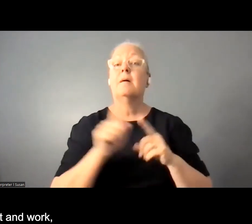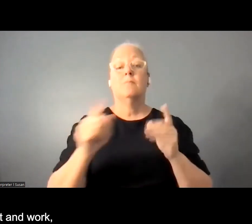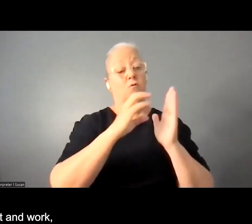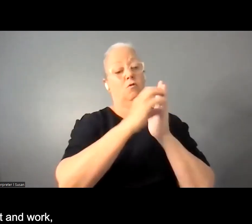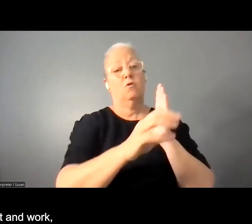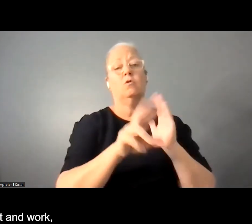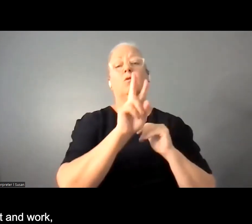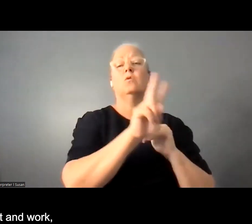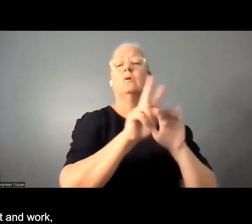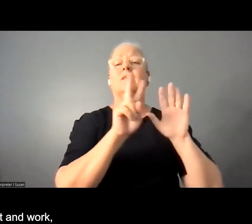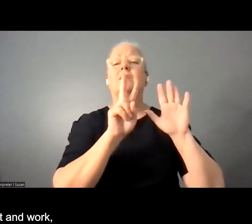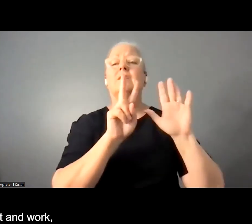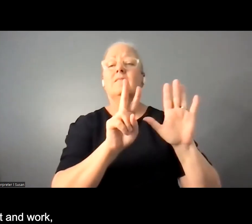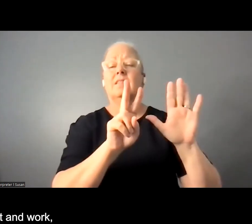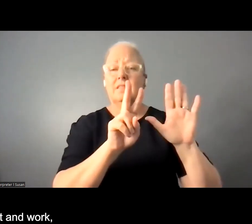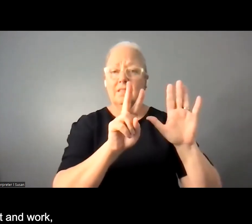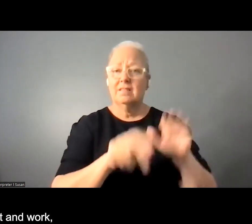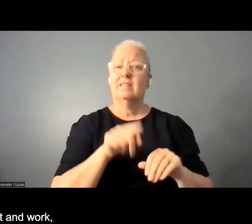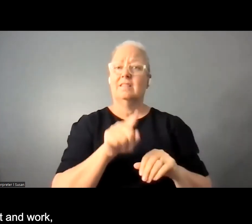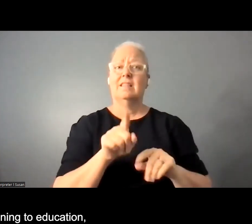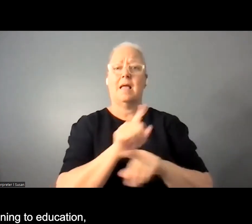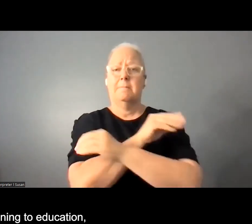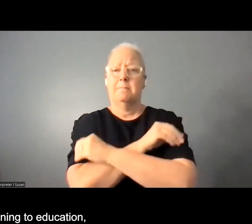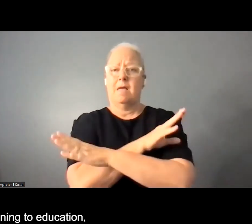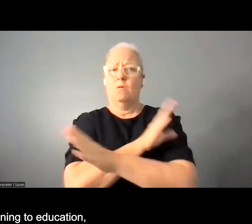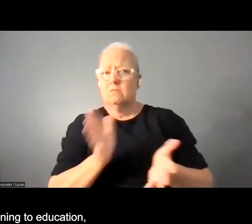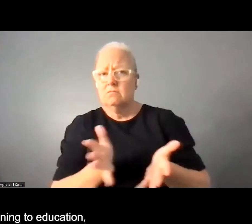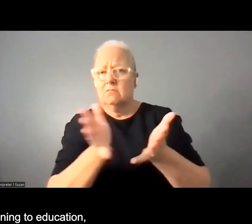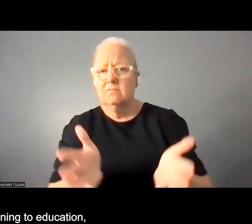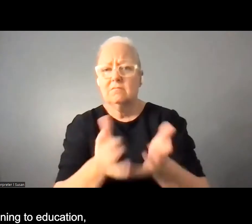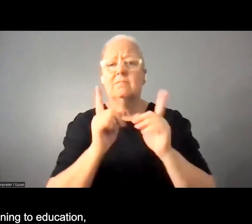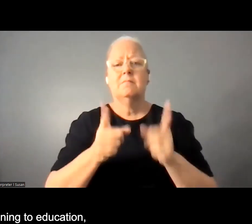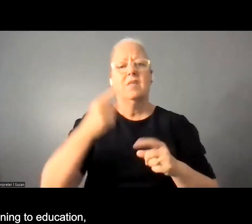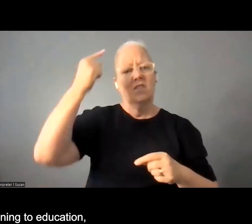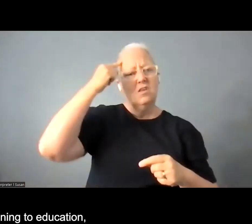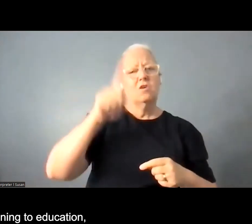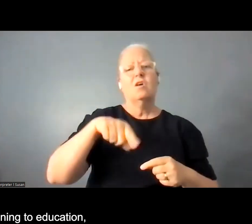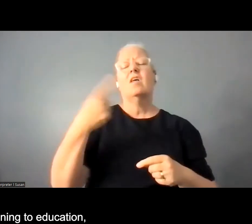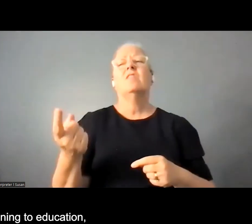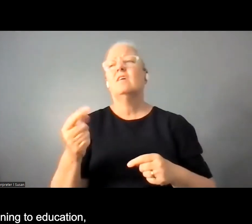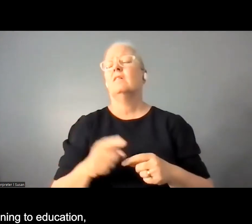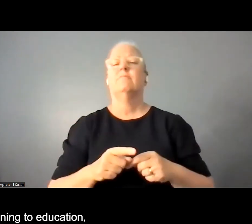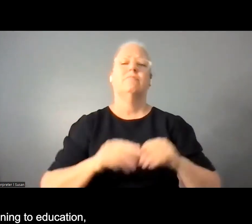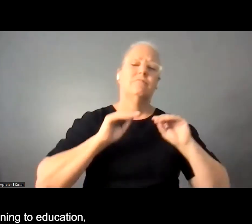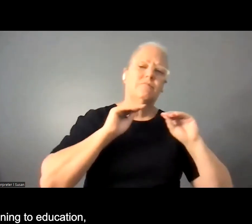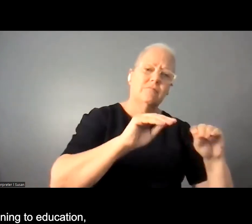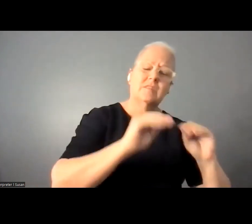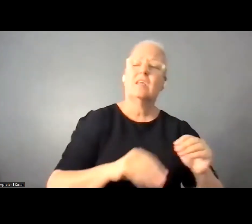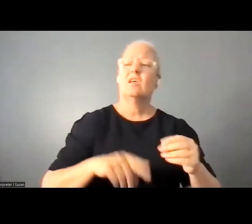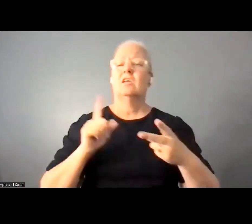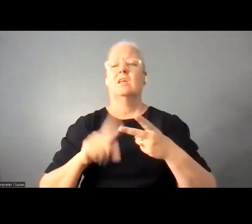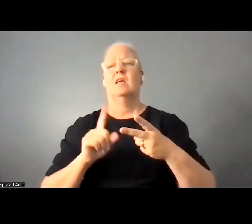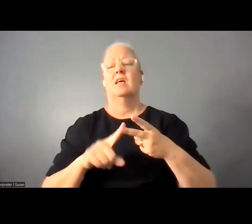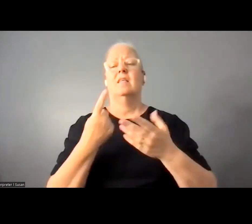employment and work we have to look at that in the context of other articles pertaining to education pertaining to independent living